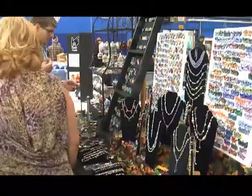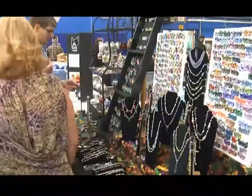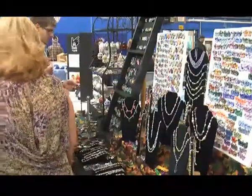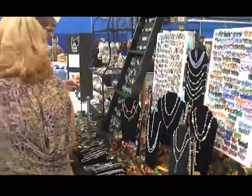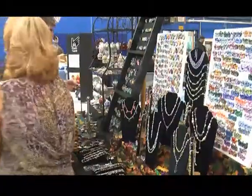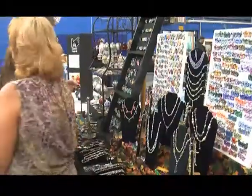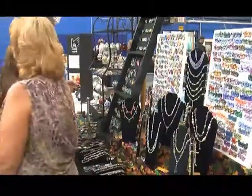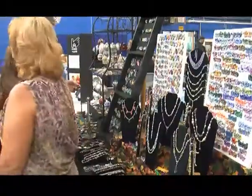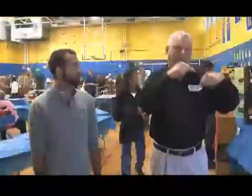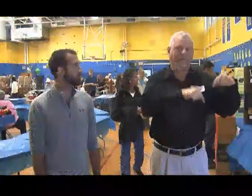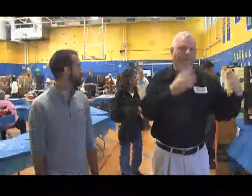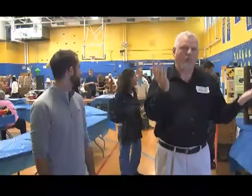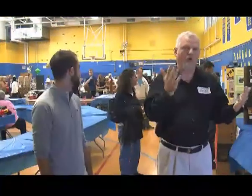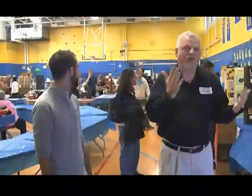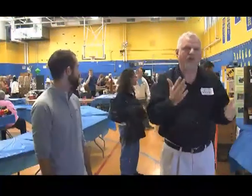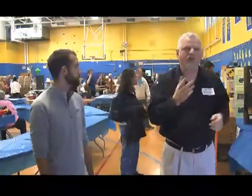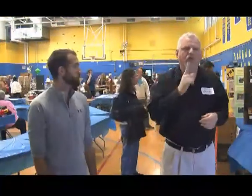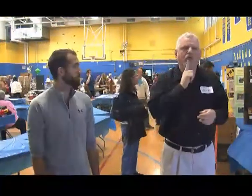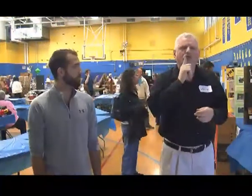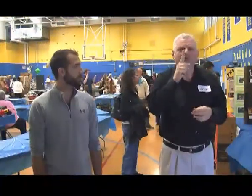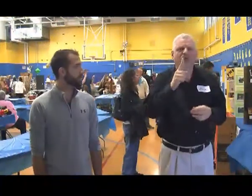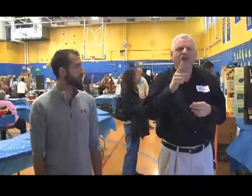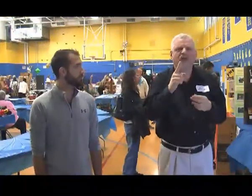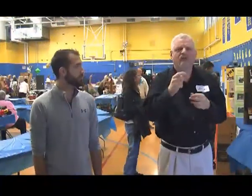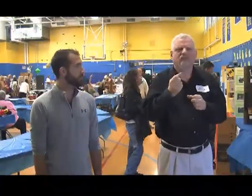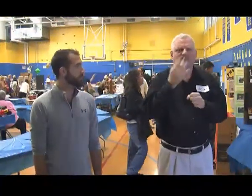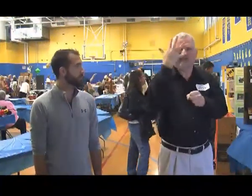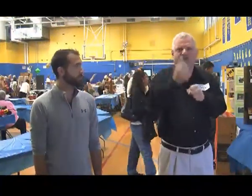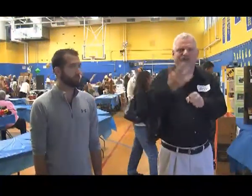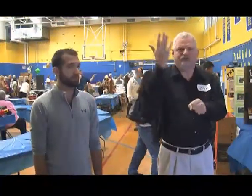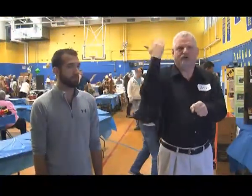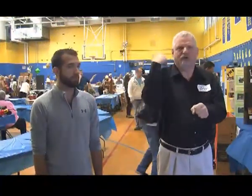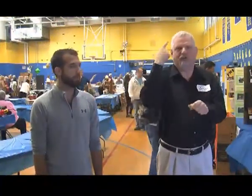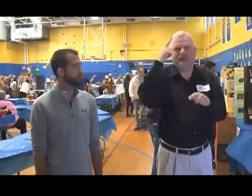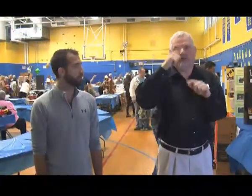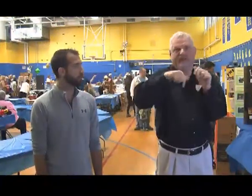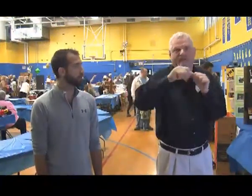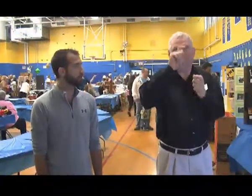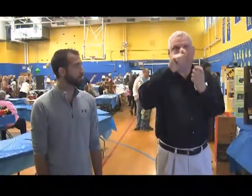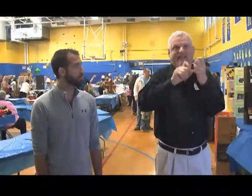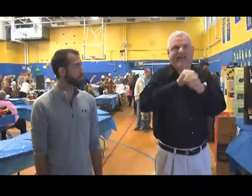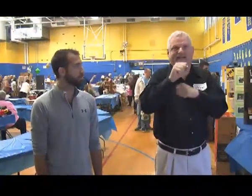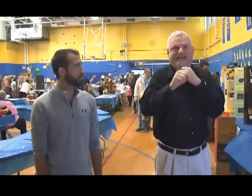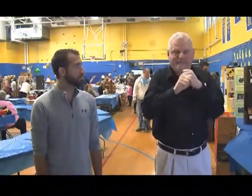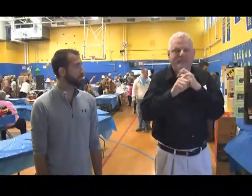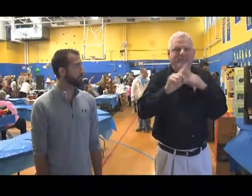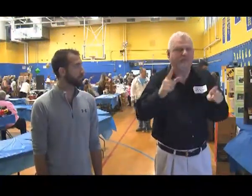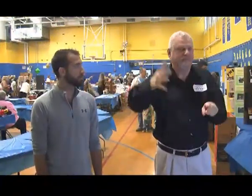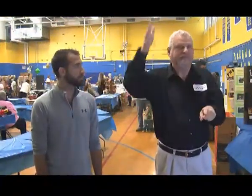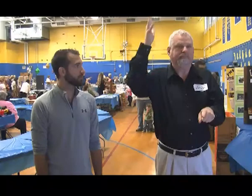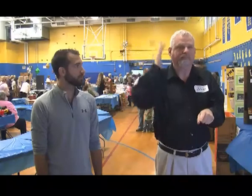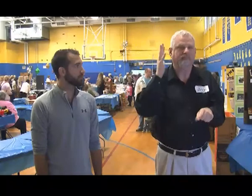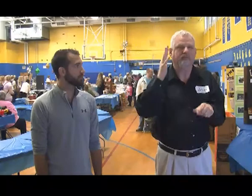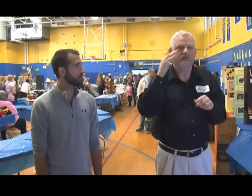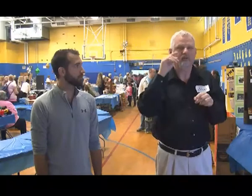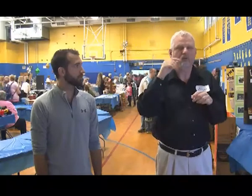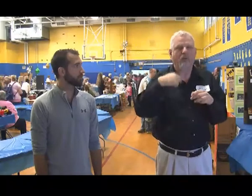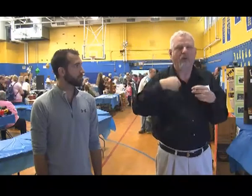food vendors within the community are all invited to participate. So this festival was set up several years ago